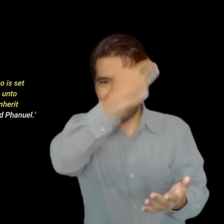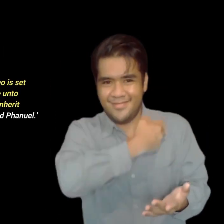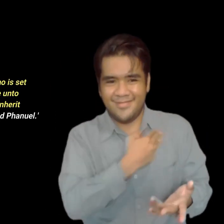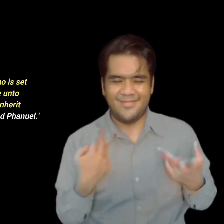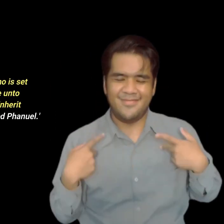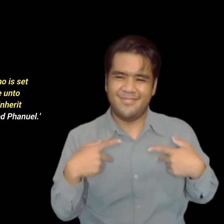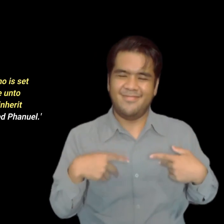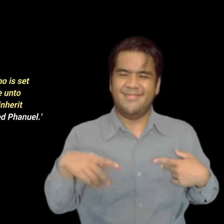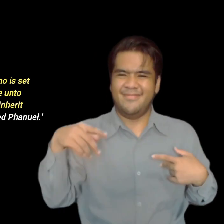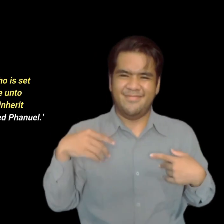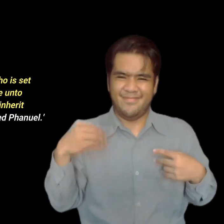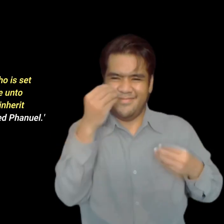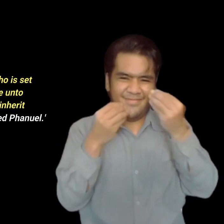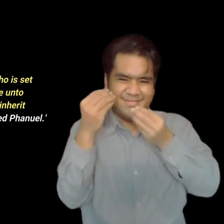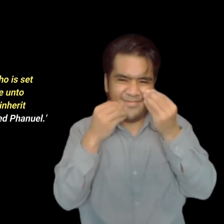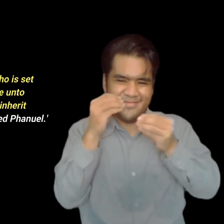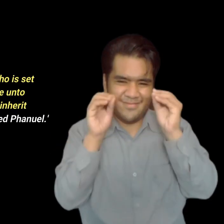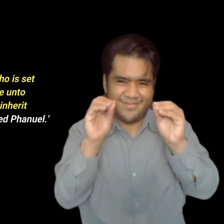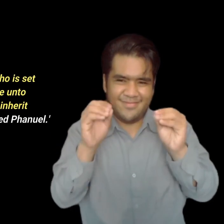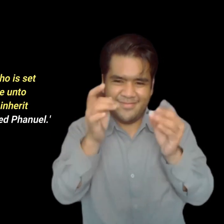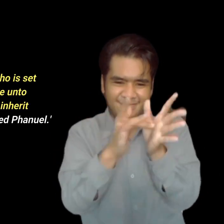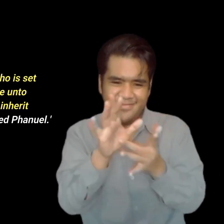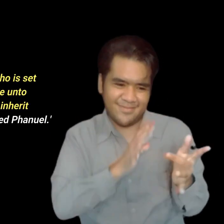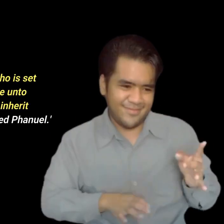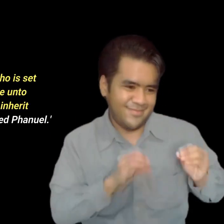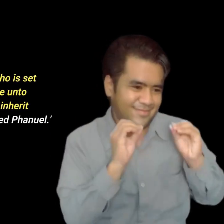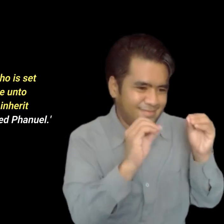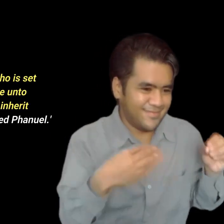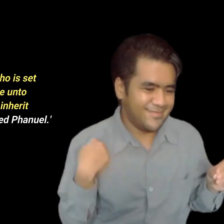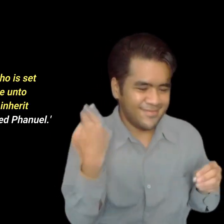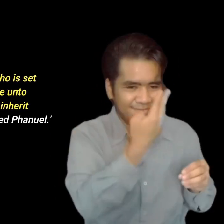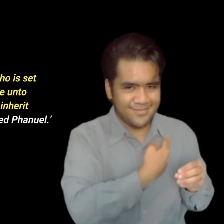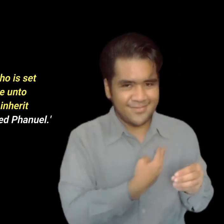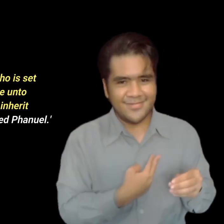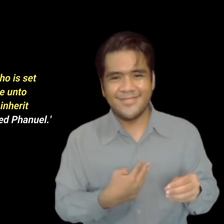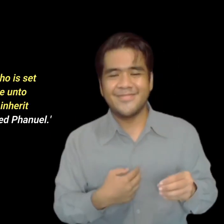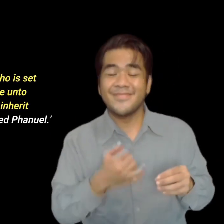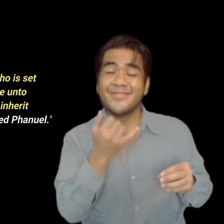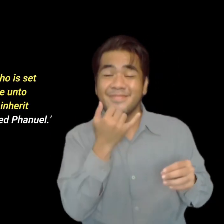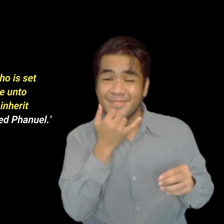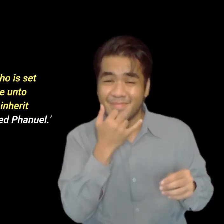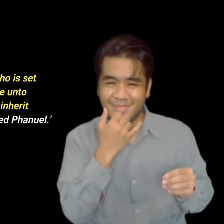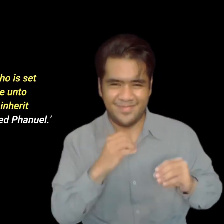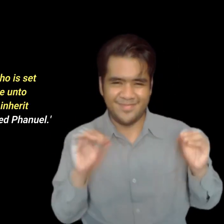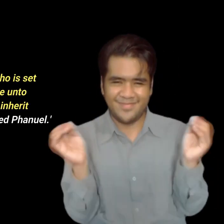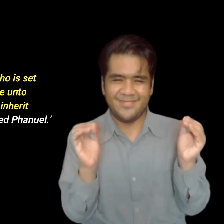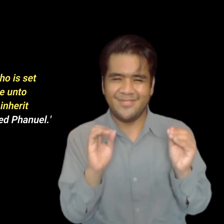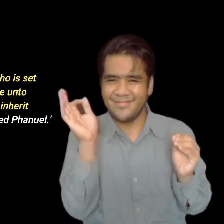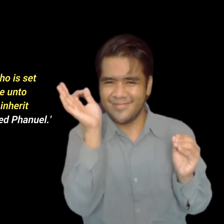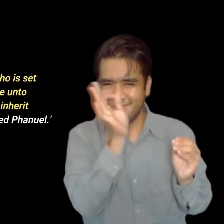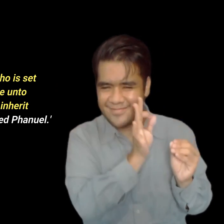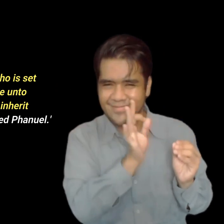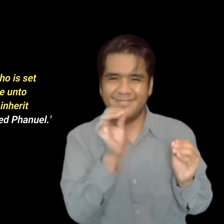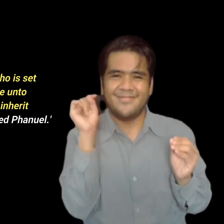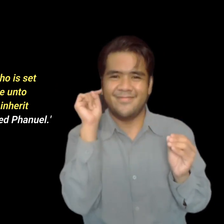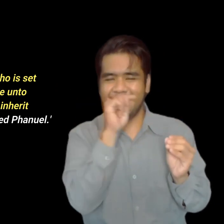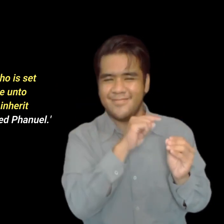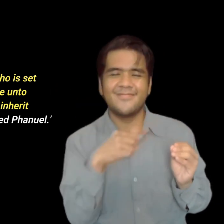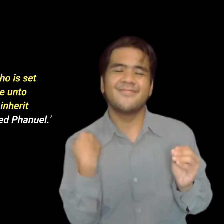9, it says here that the hope of those who will inherit eternal life is the angel Phanuel, not our Lord Jesus Christ. And the fourth who